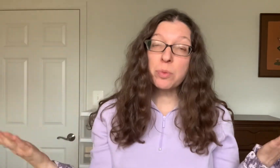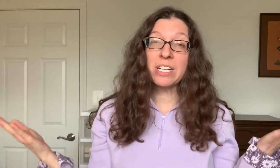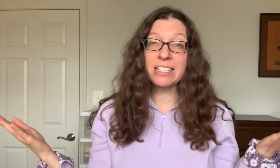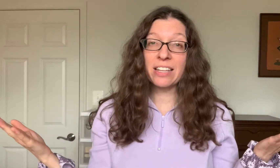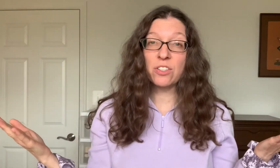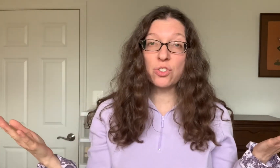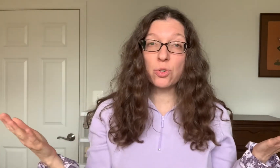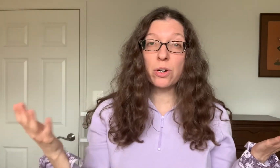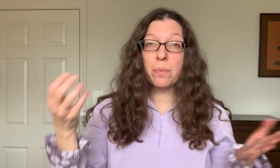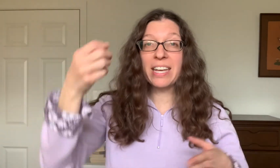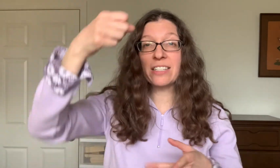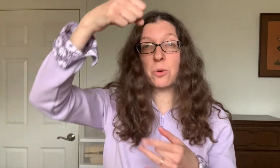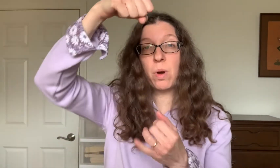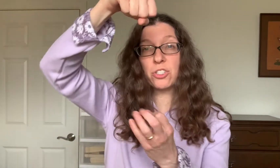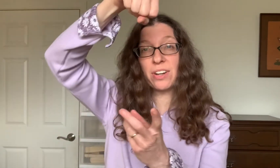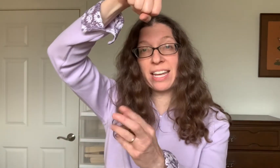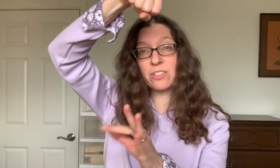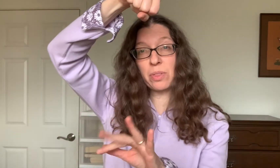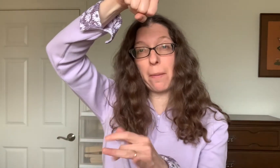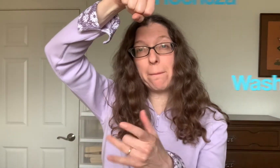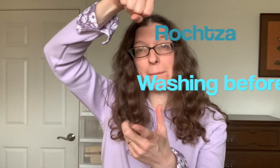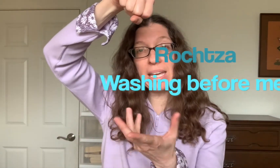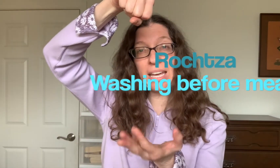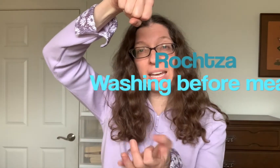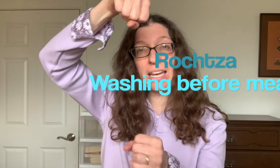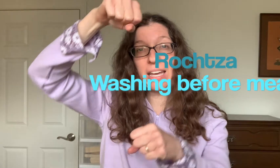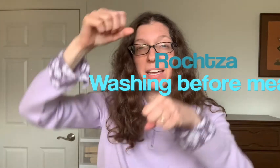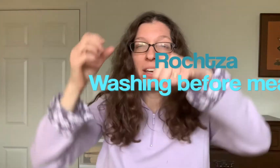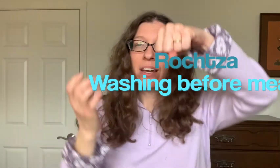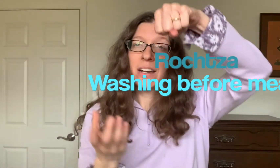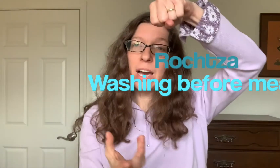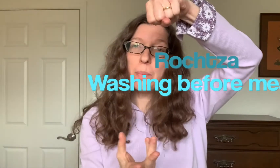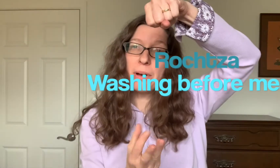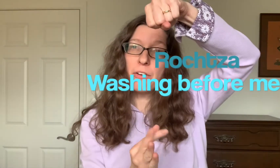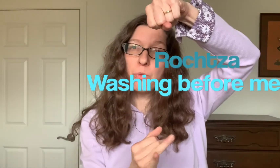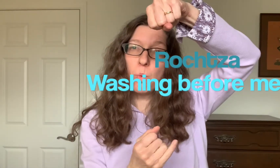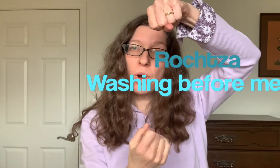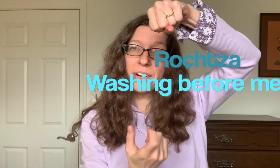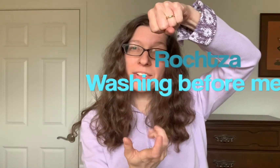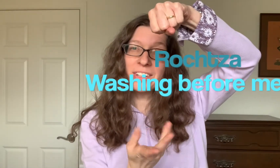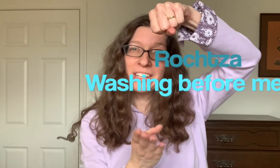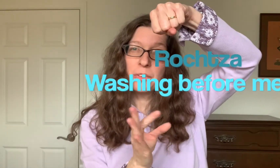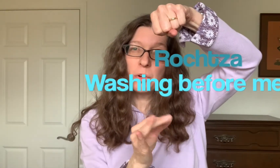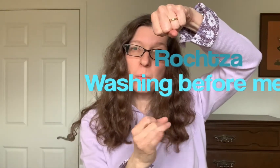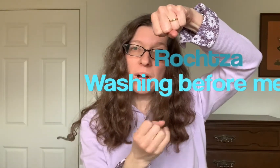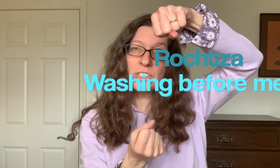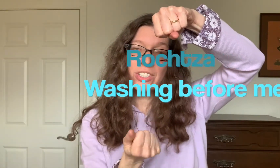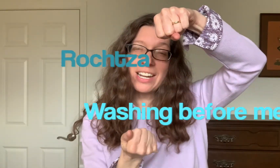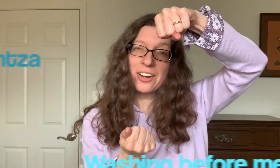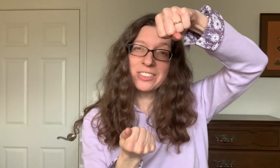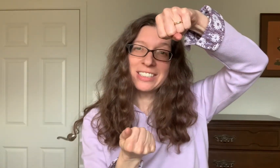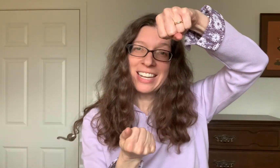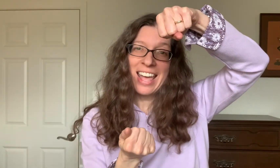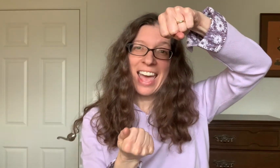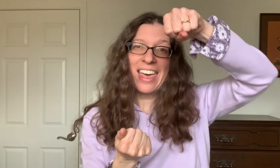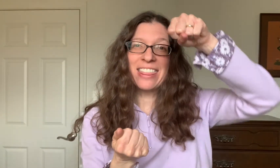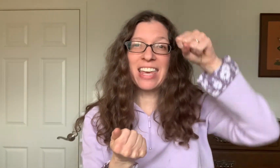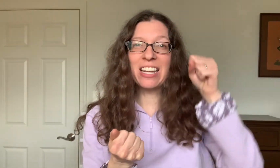we're done telling the story, we get to wash our hands with a big cup of water. wash it out. And then